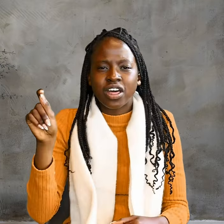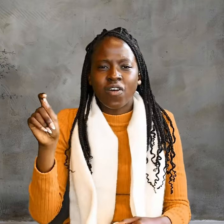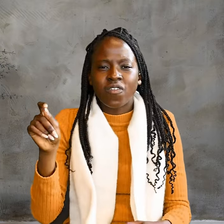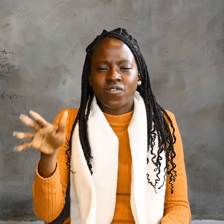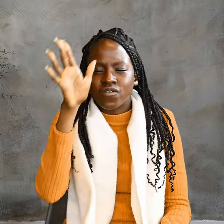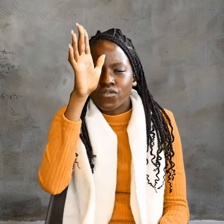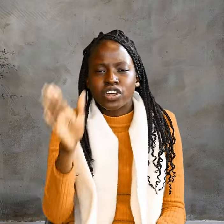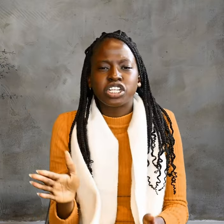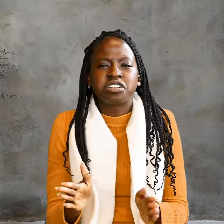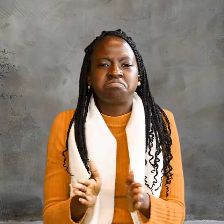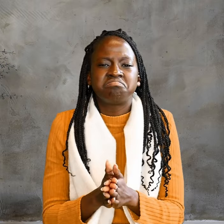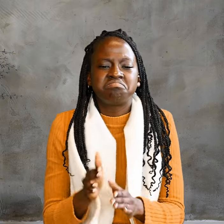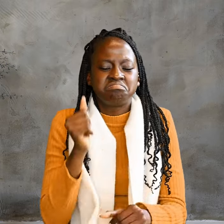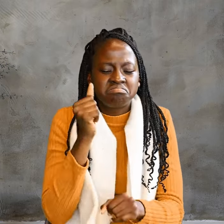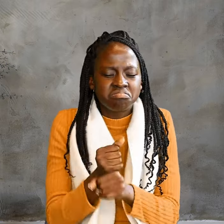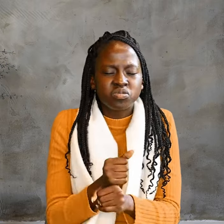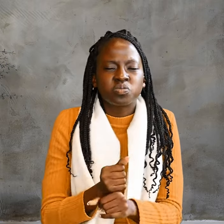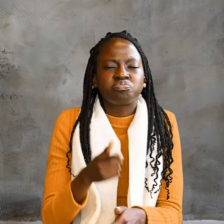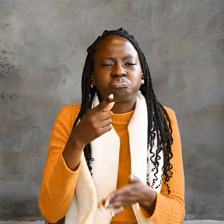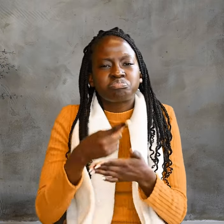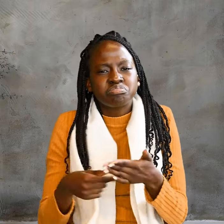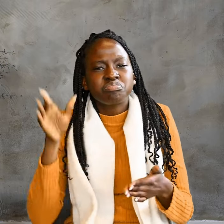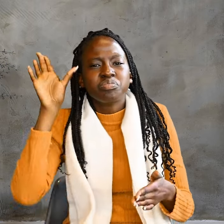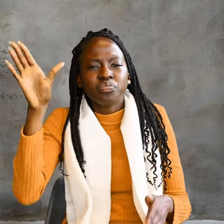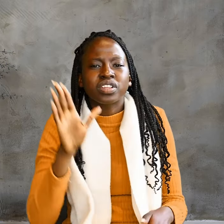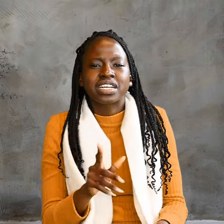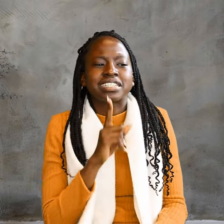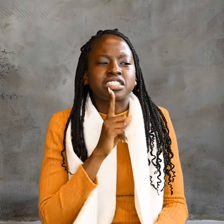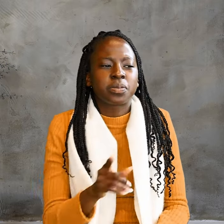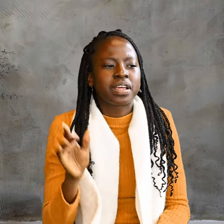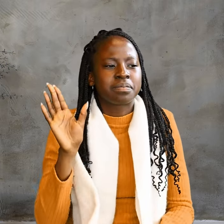commanded me. Come now, let us leave.